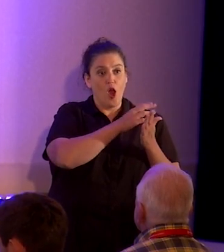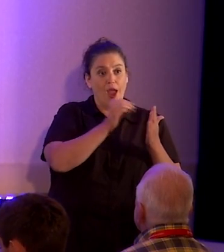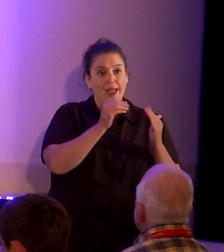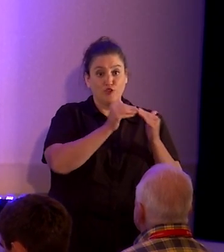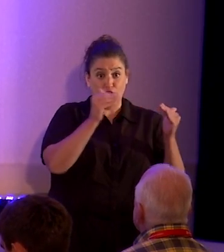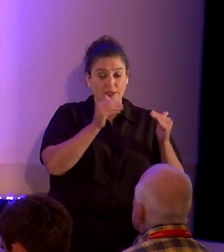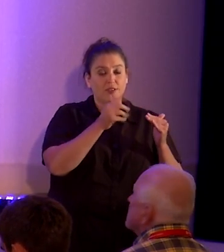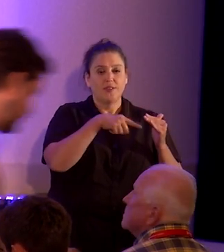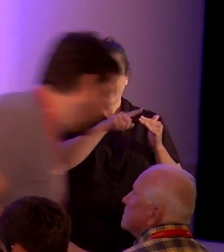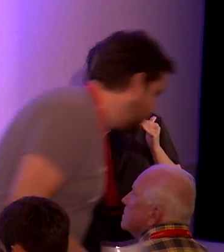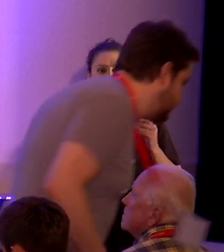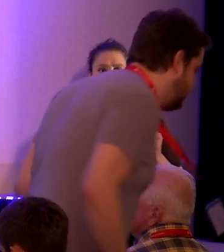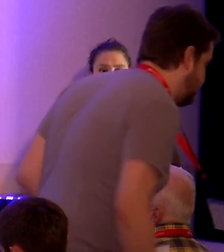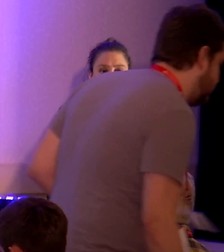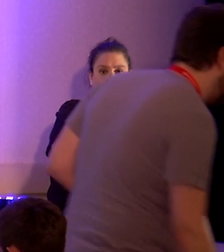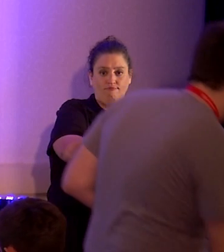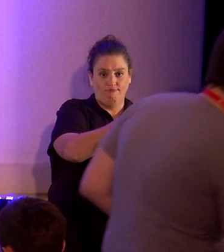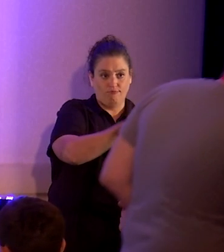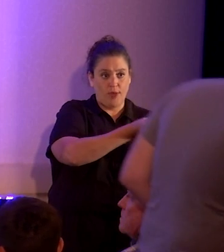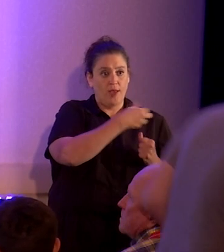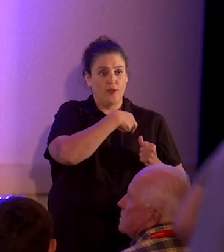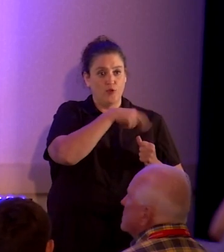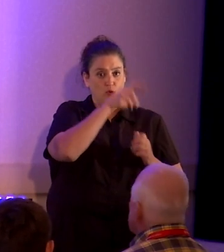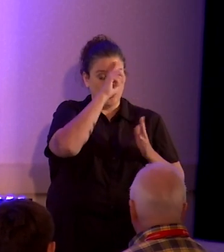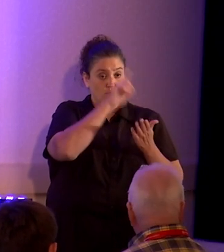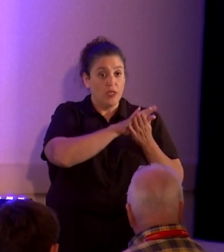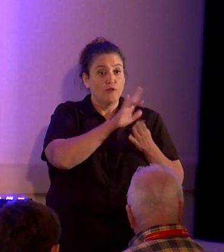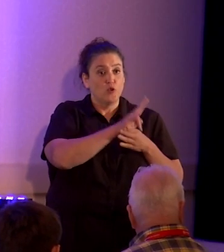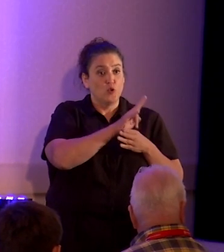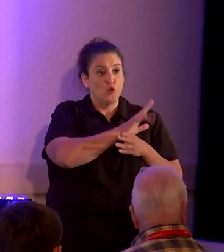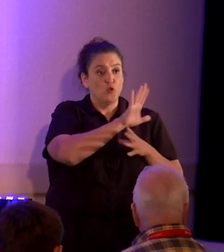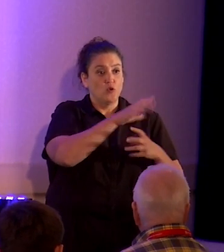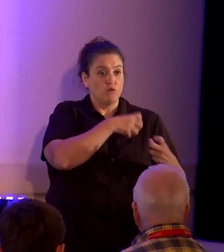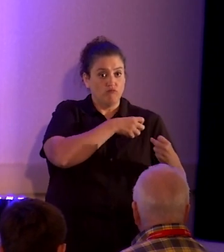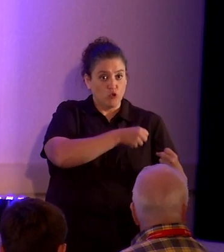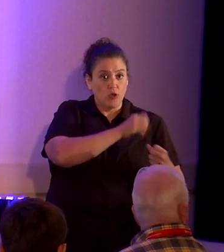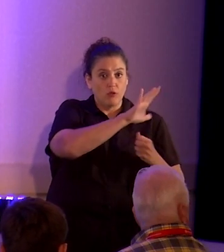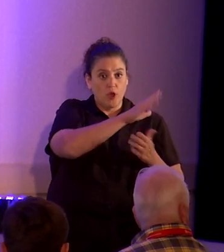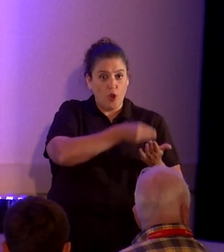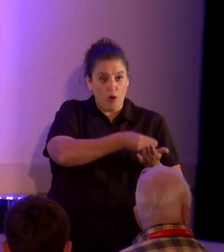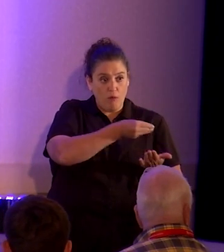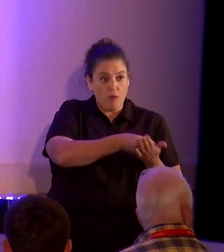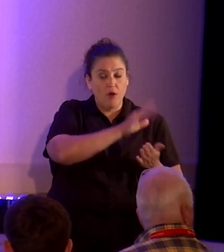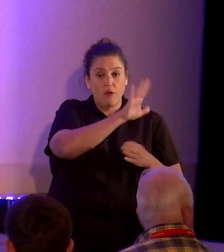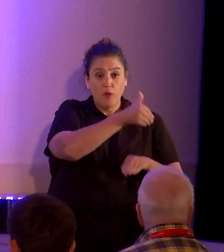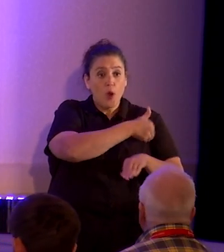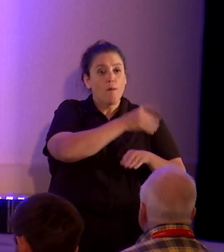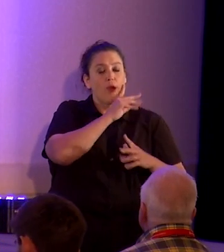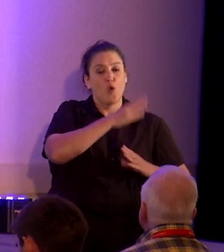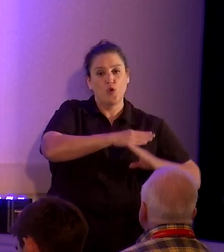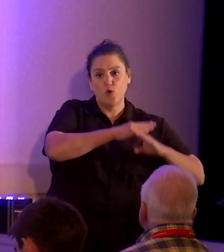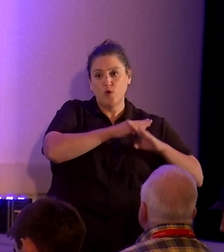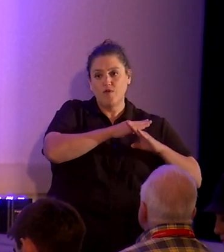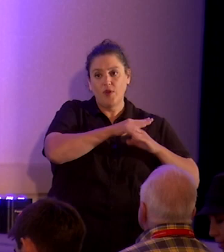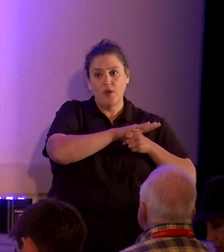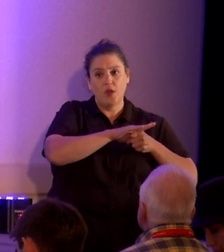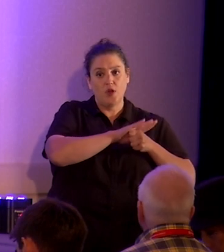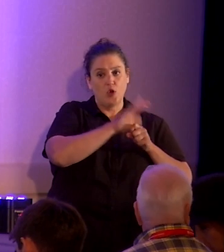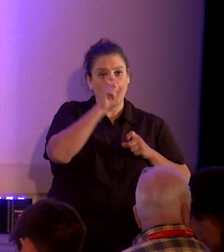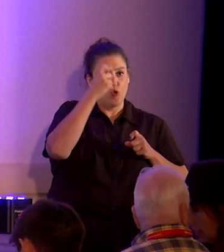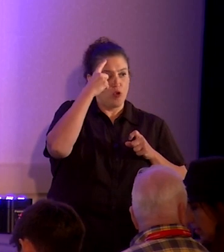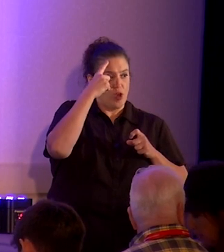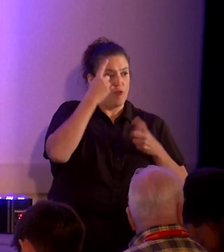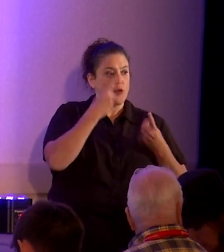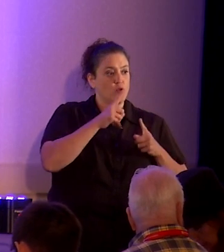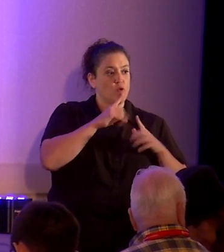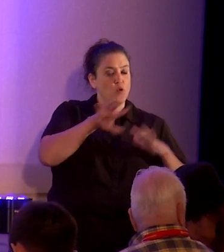They offer to use their forces and their money to defend local governments in infringing on our